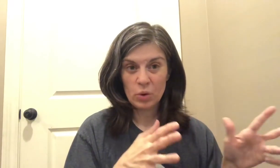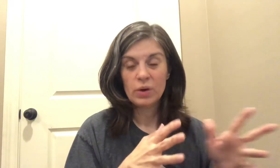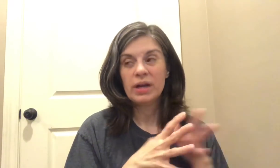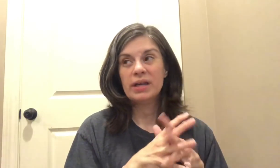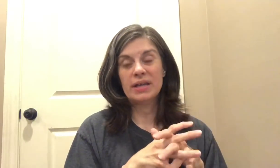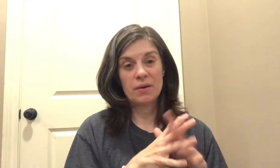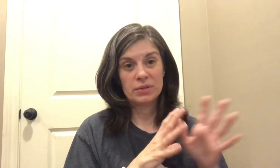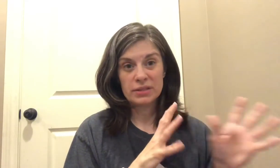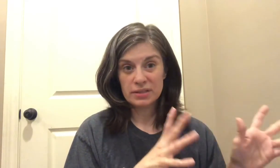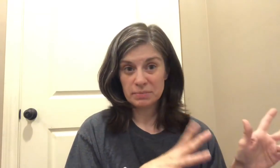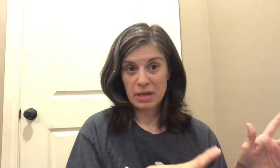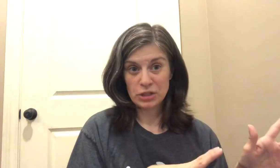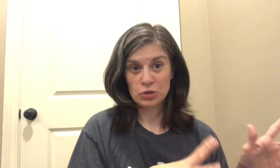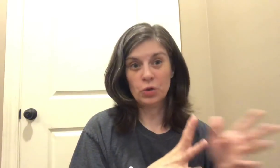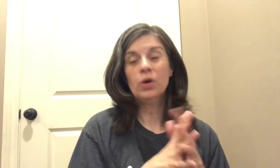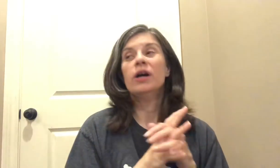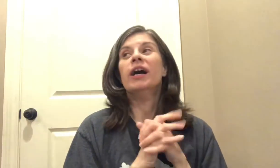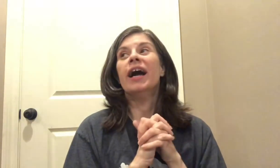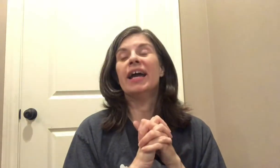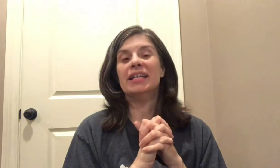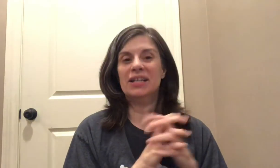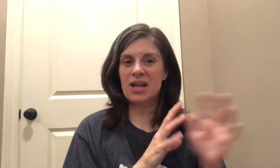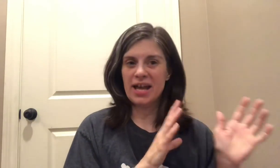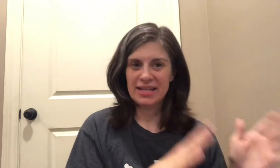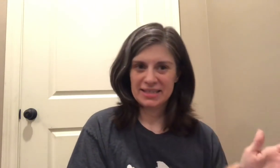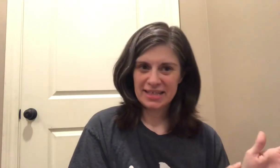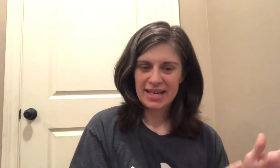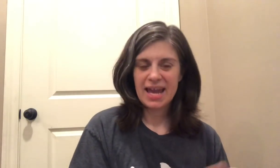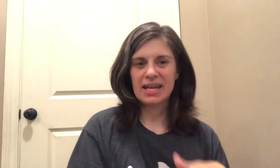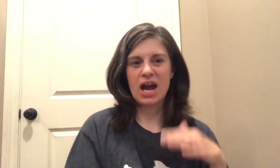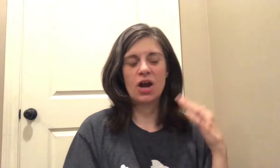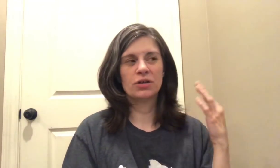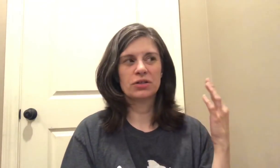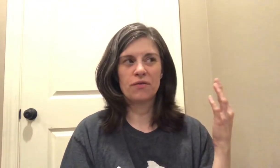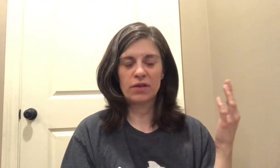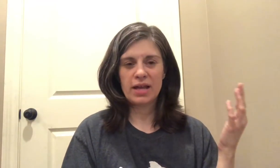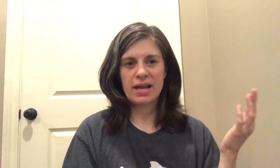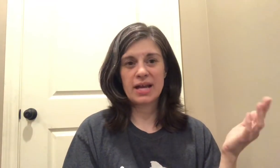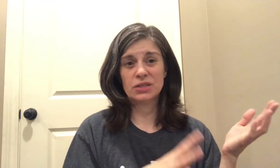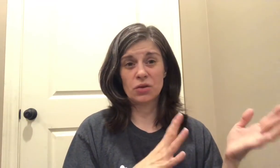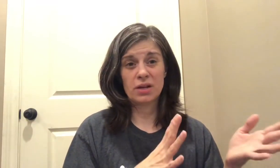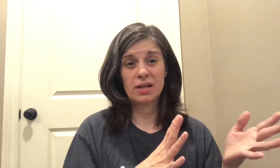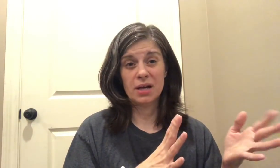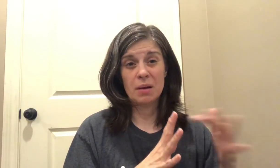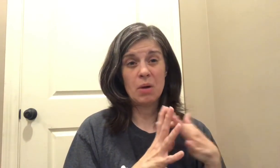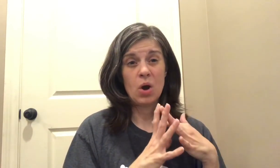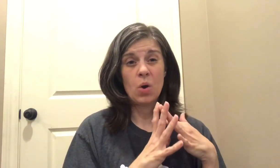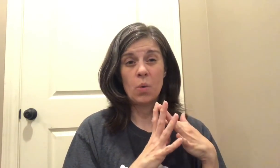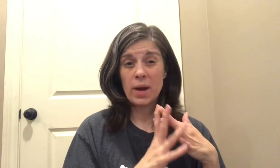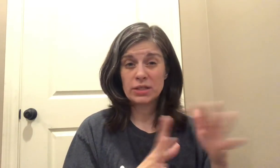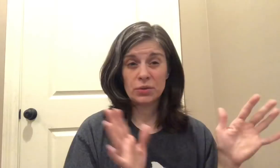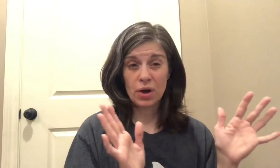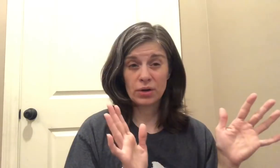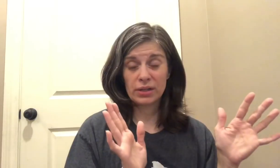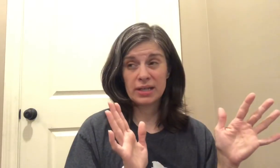that was special and not easy and I also feel like I started him way too early